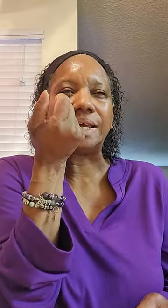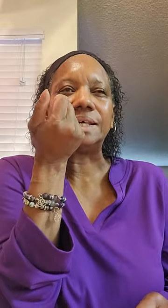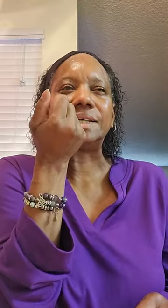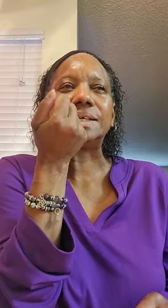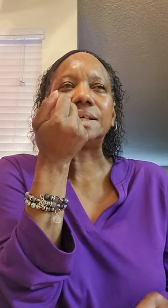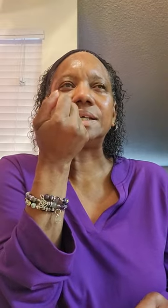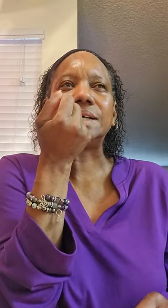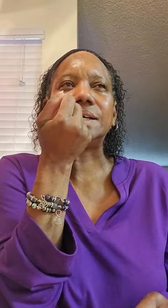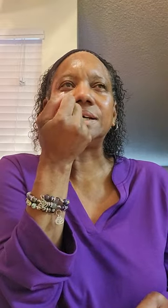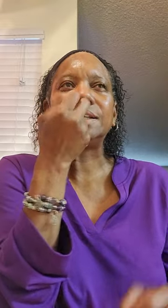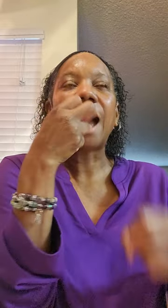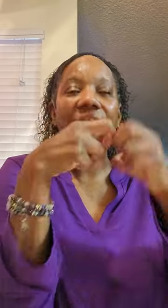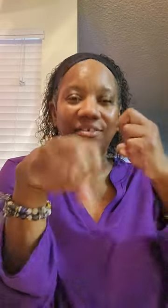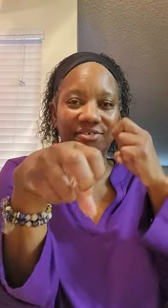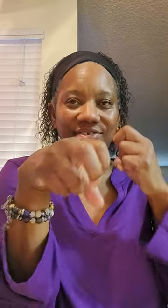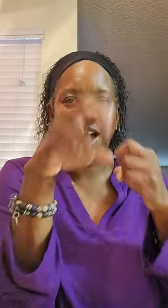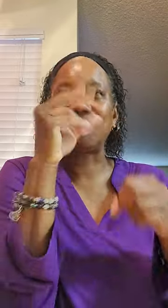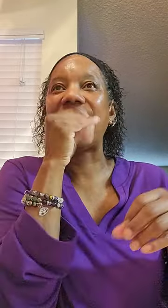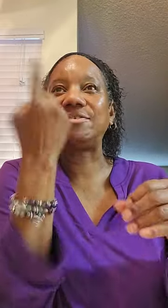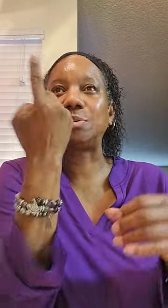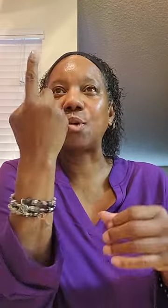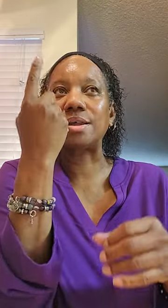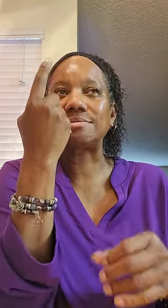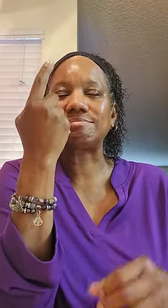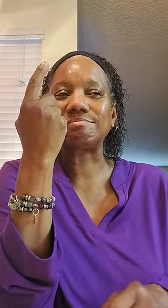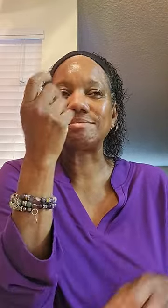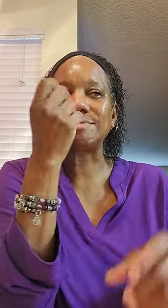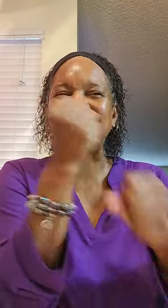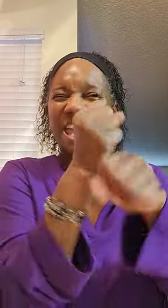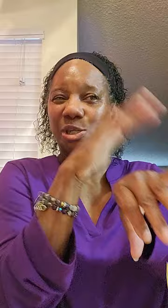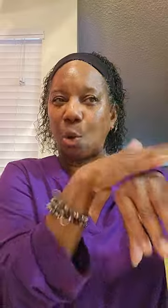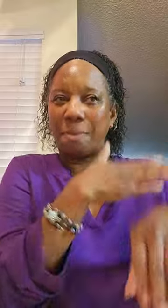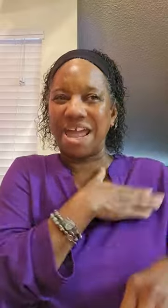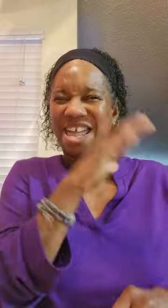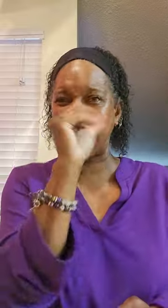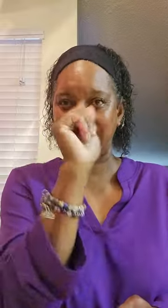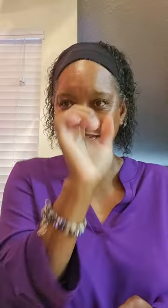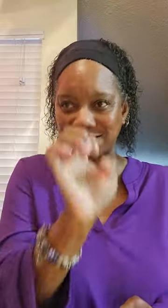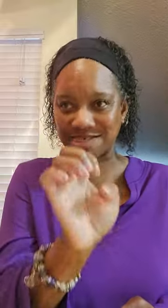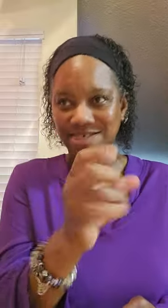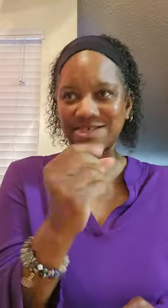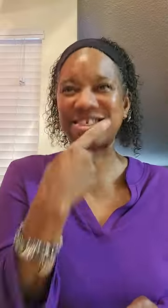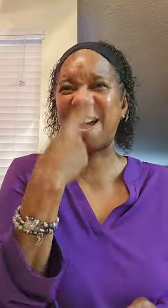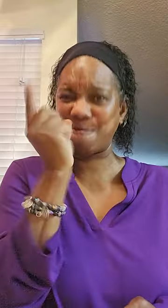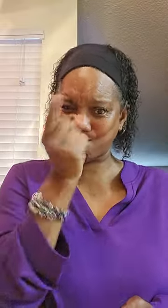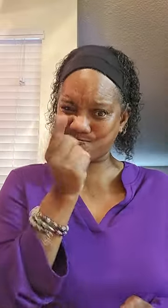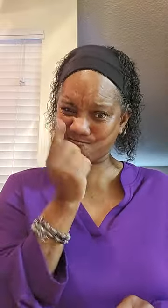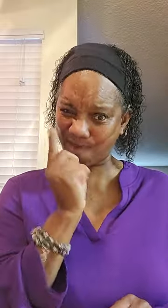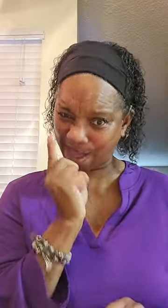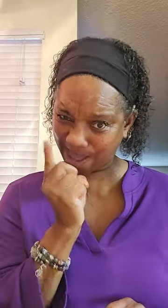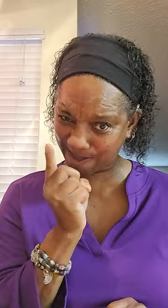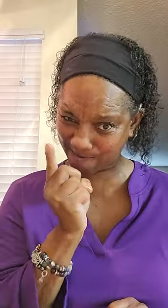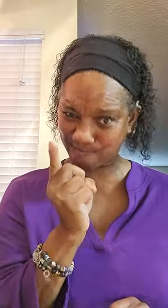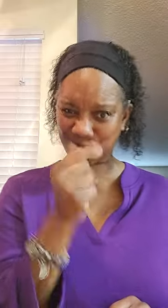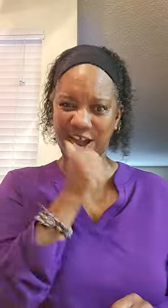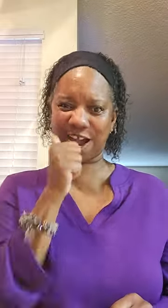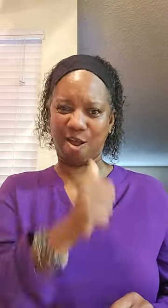tough. I don't have someone getting on my case and saying, oh, girl,